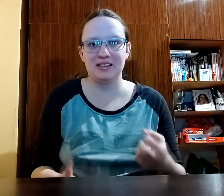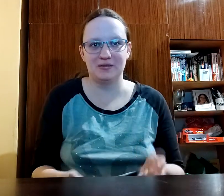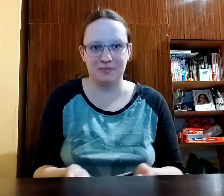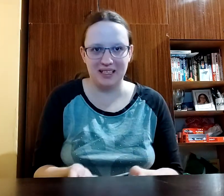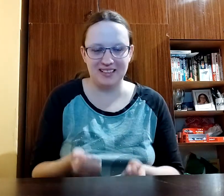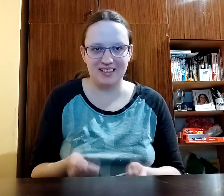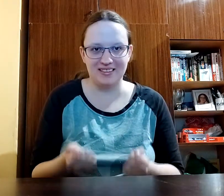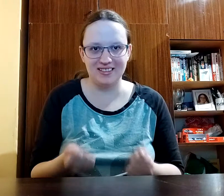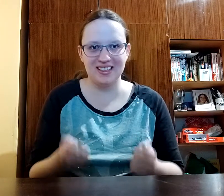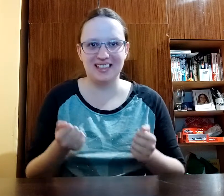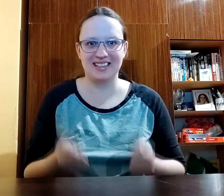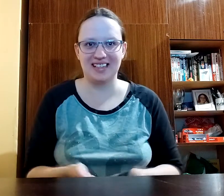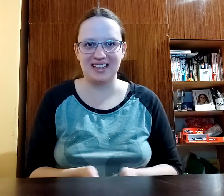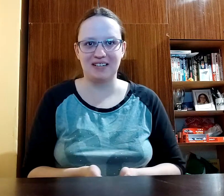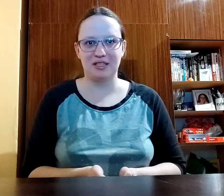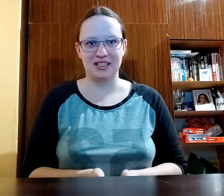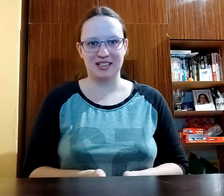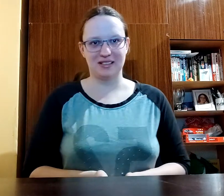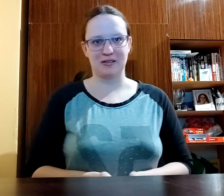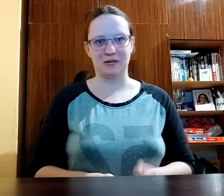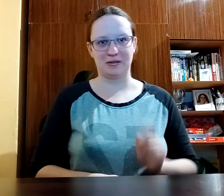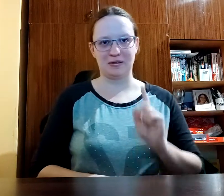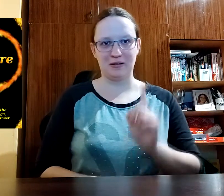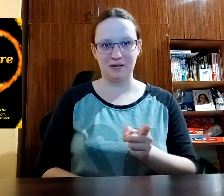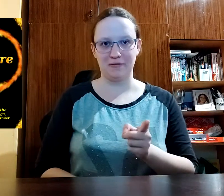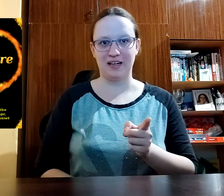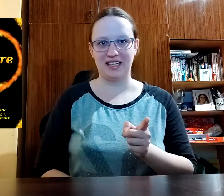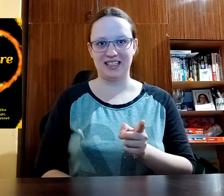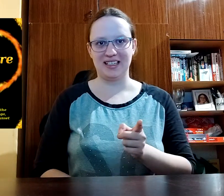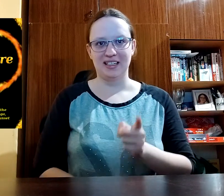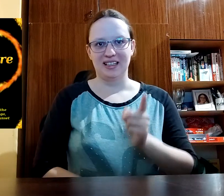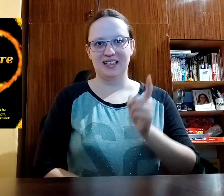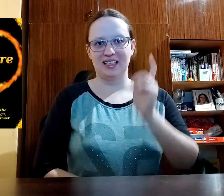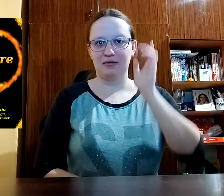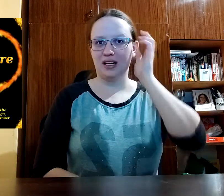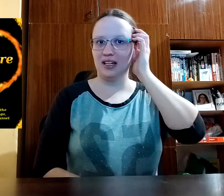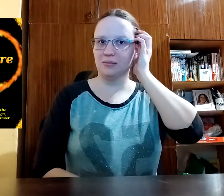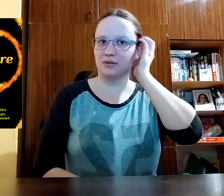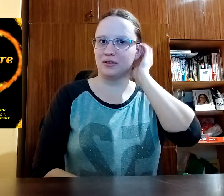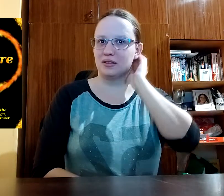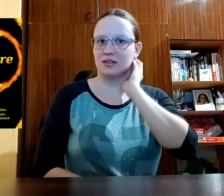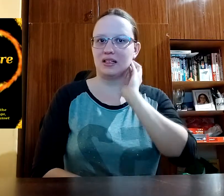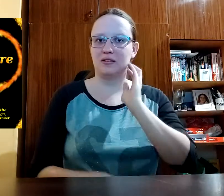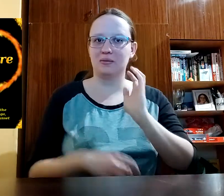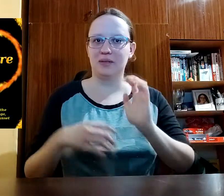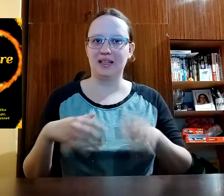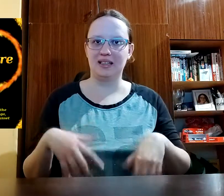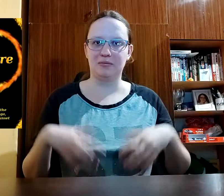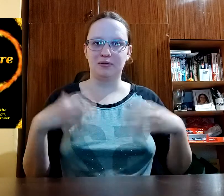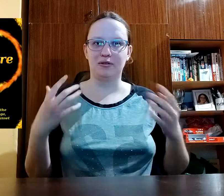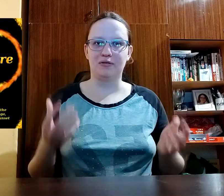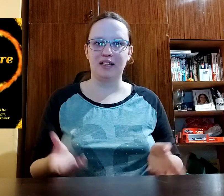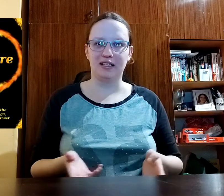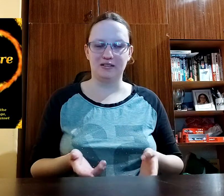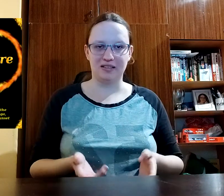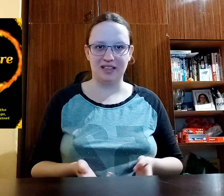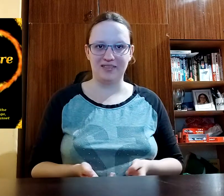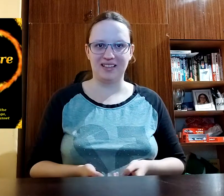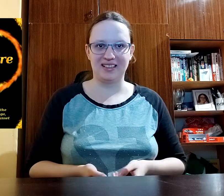of my psychological saga which is called on fire it's available on my profile on deviant